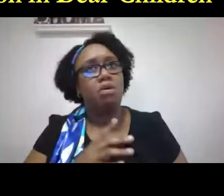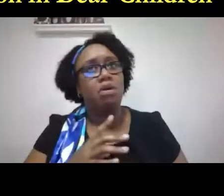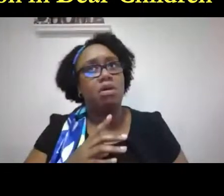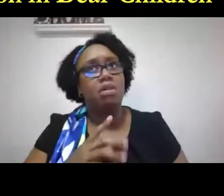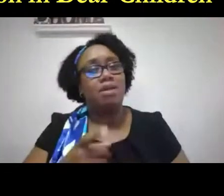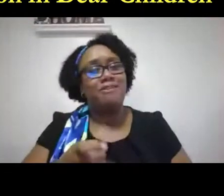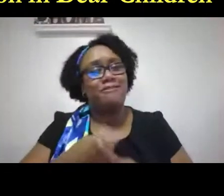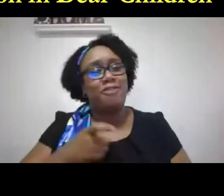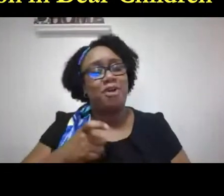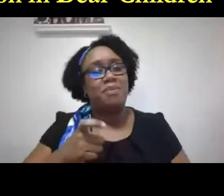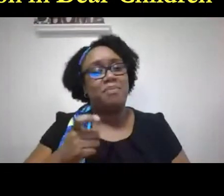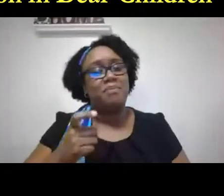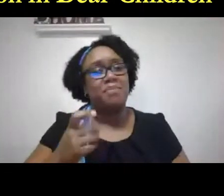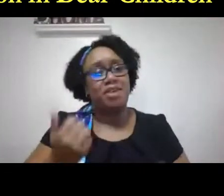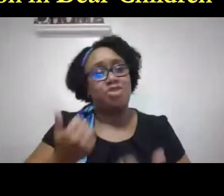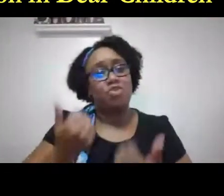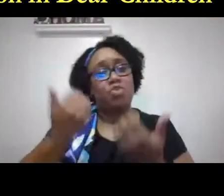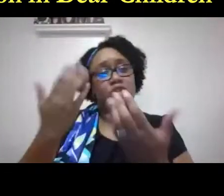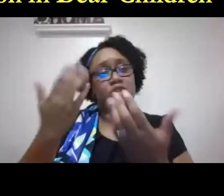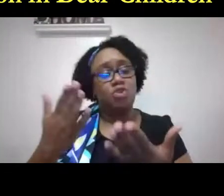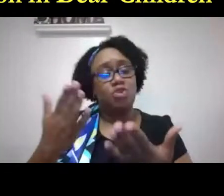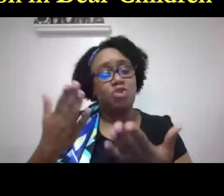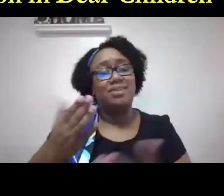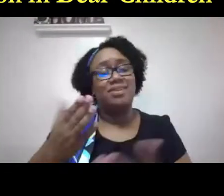for this type of parent education